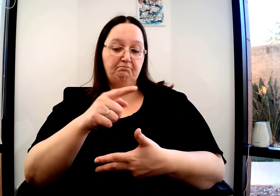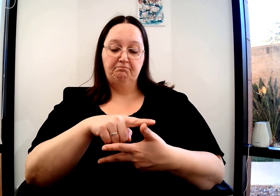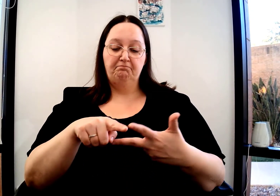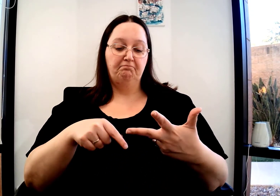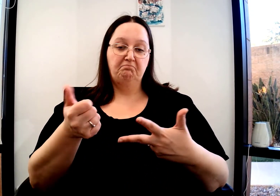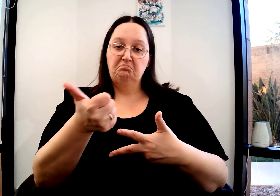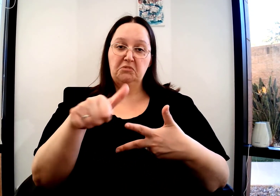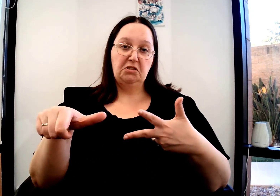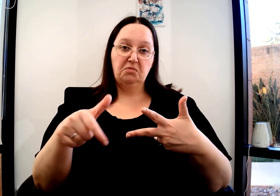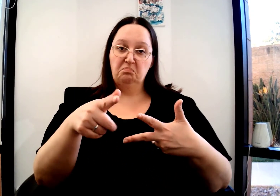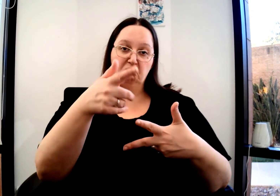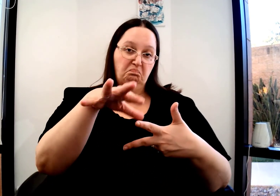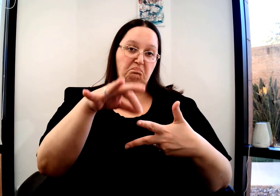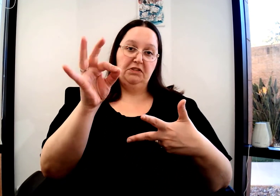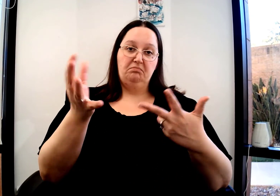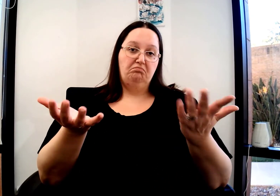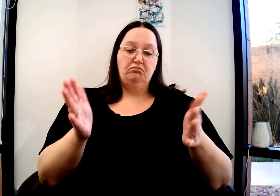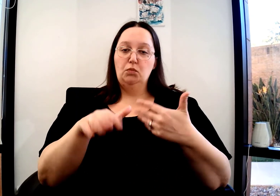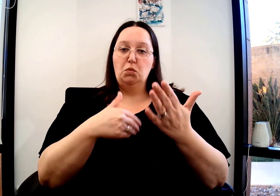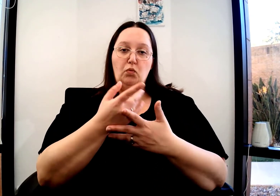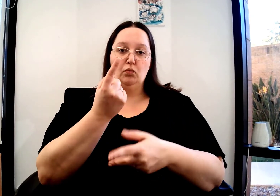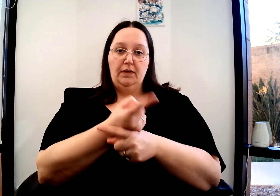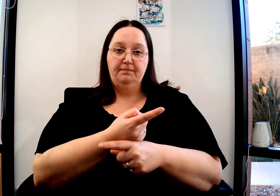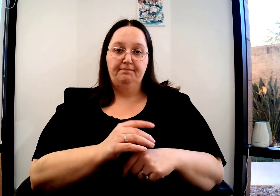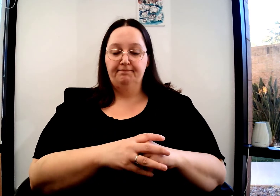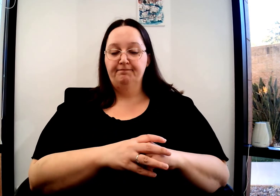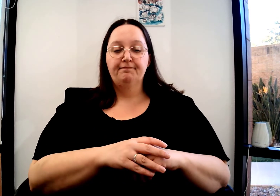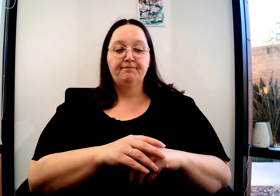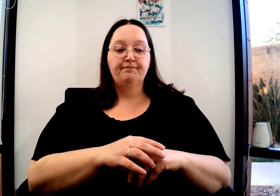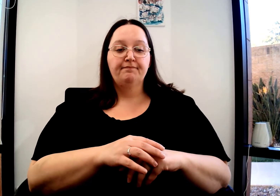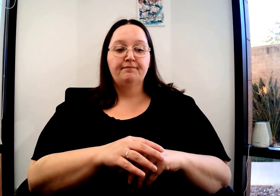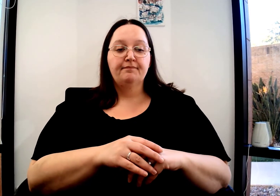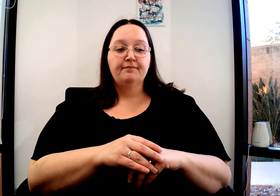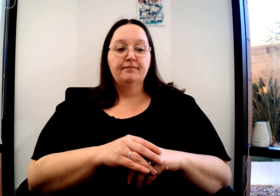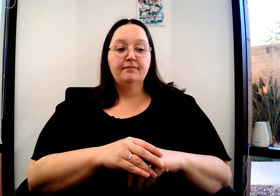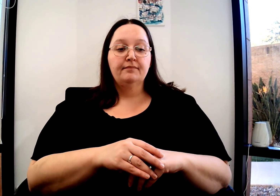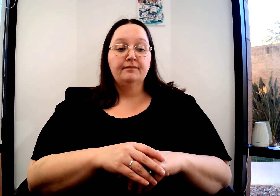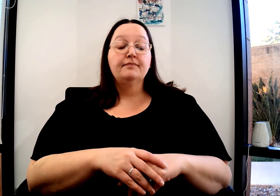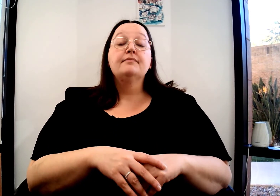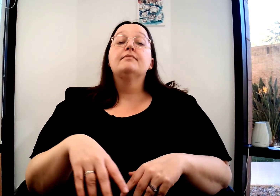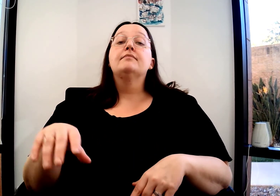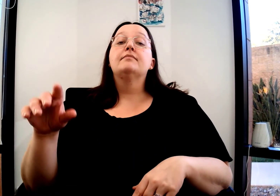two-handed white and then wiggle. Any of these are correct. You pick the one you like.